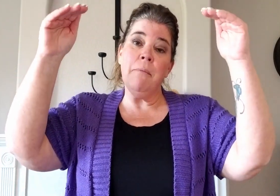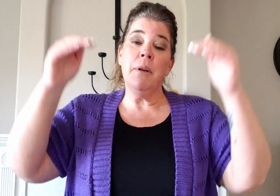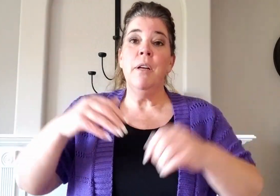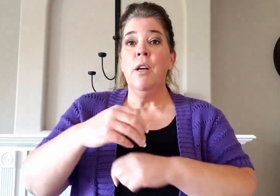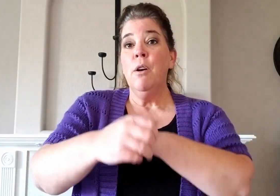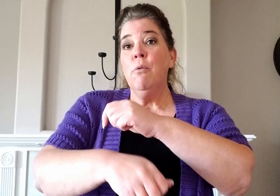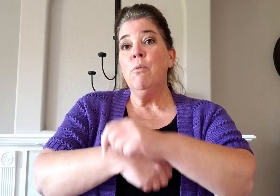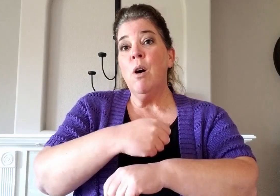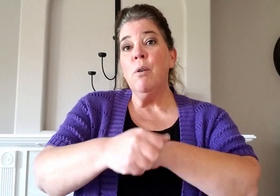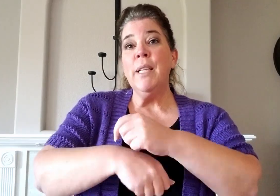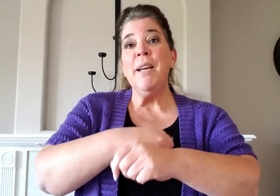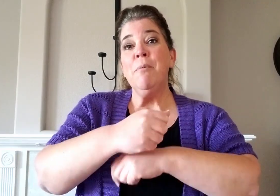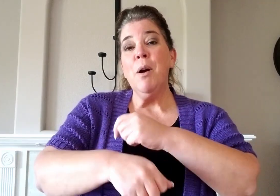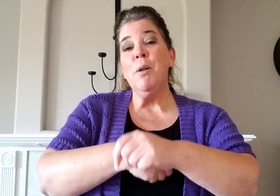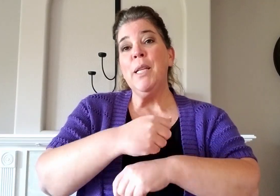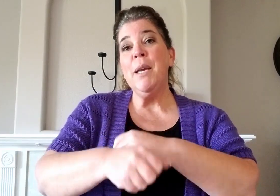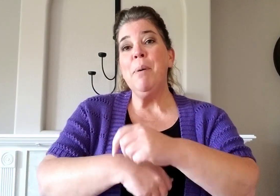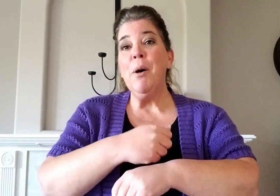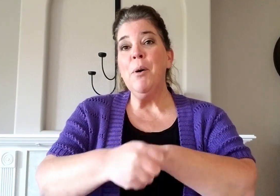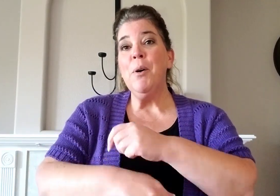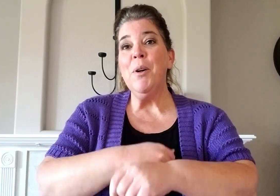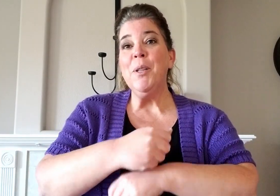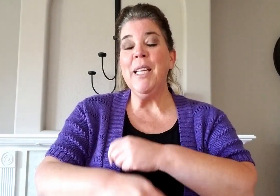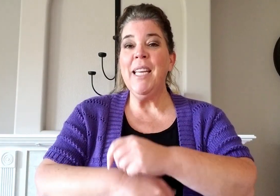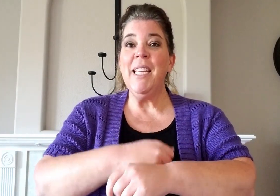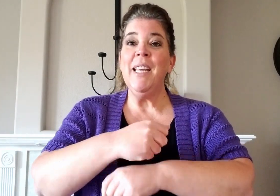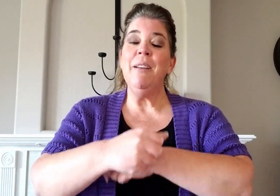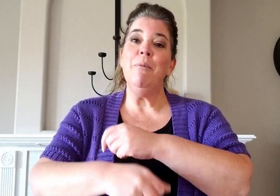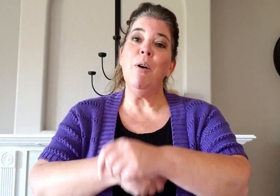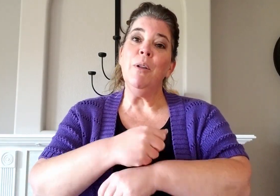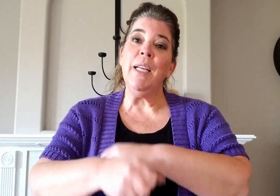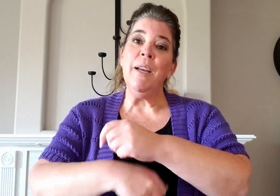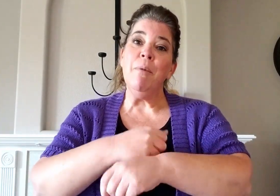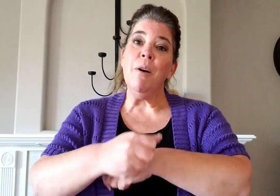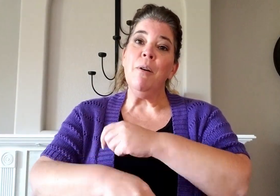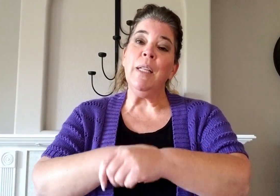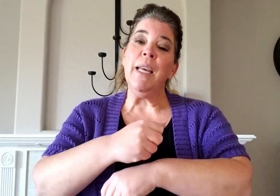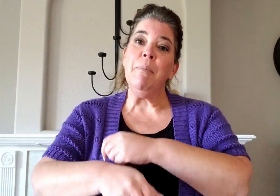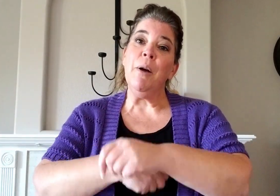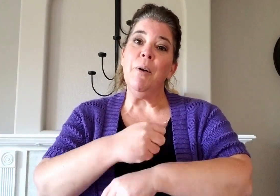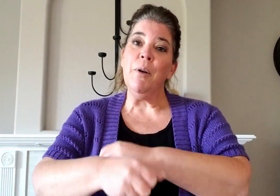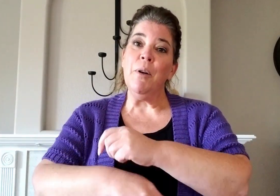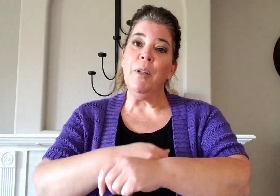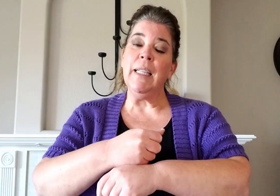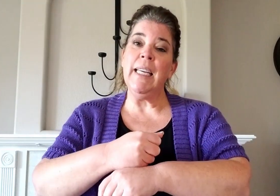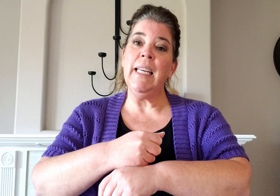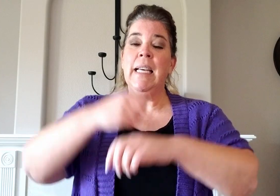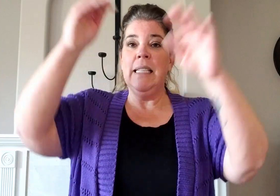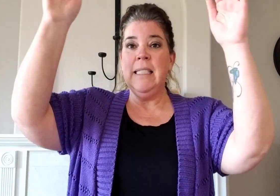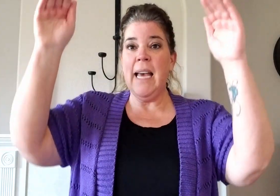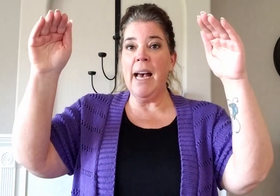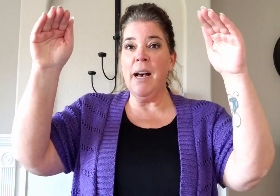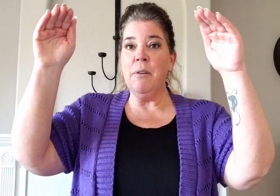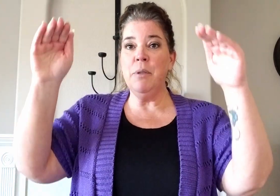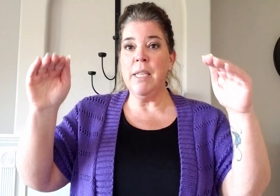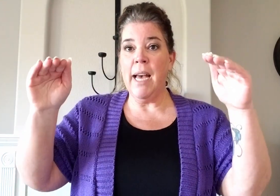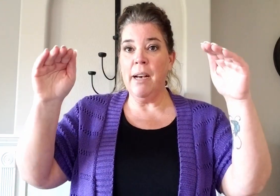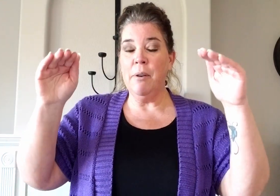Roly-roly-poly, roly-roly-poly, down, down,